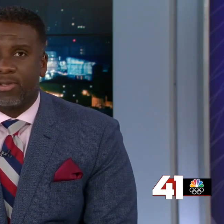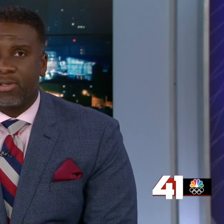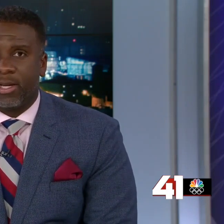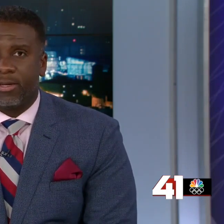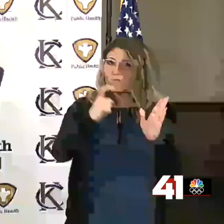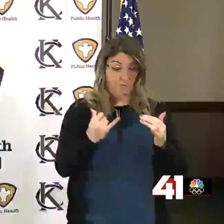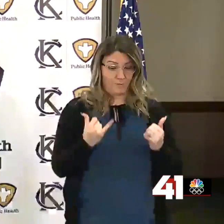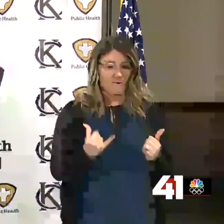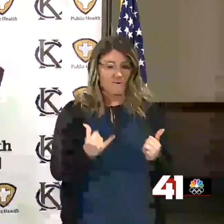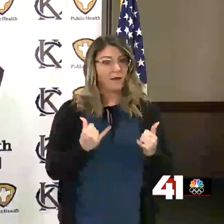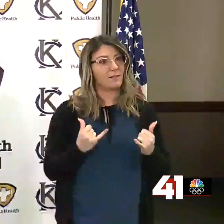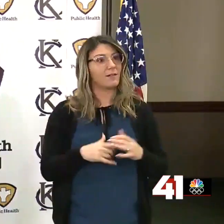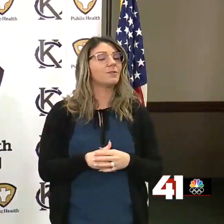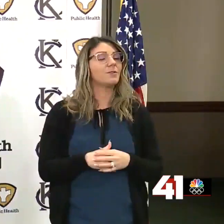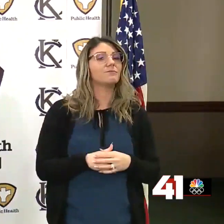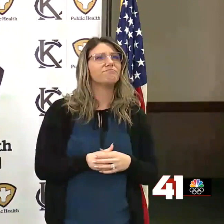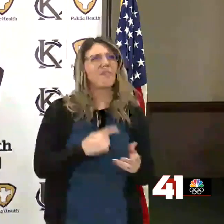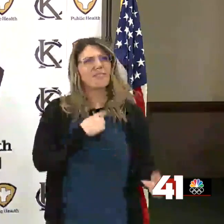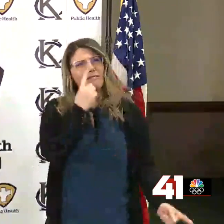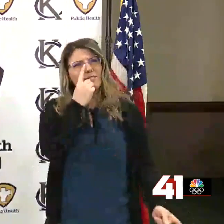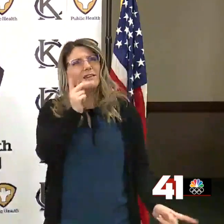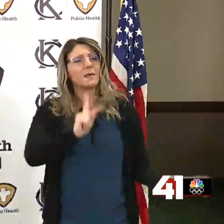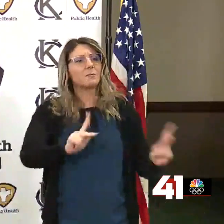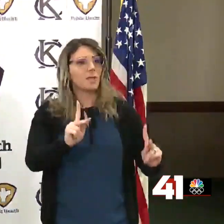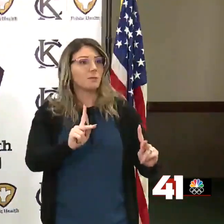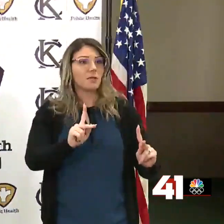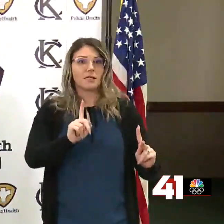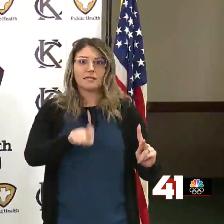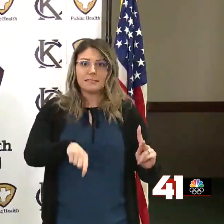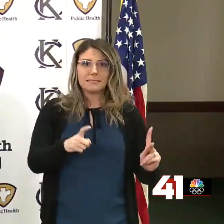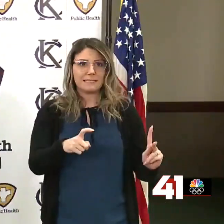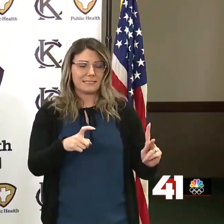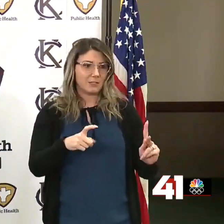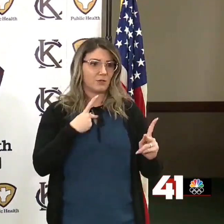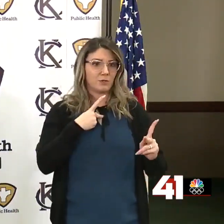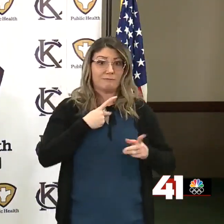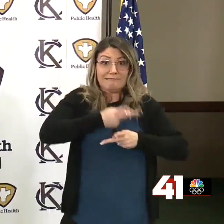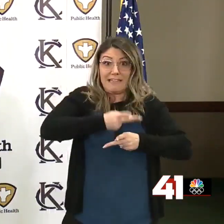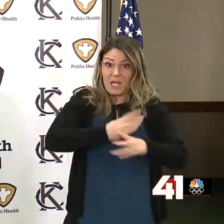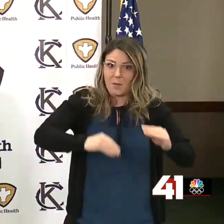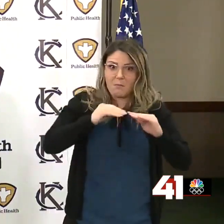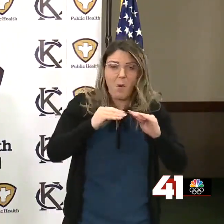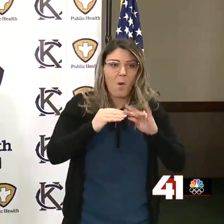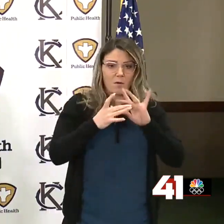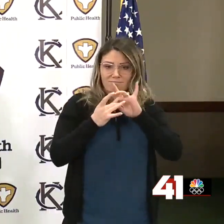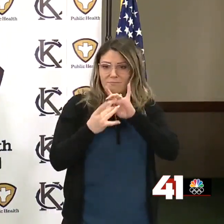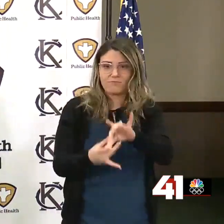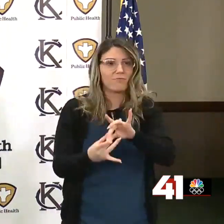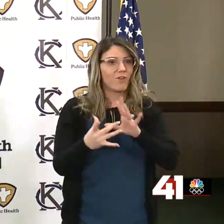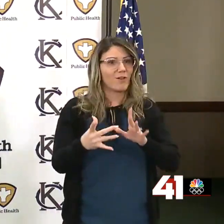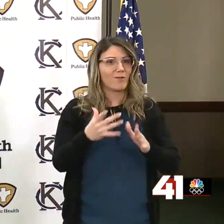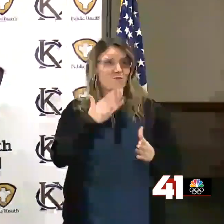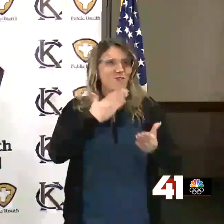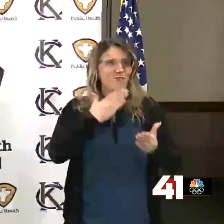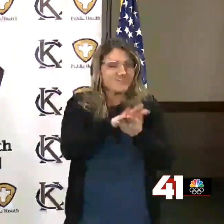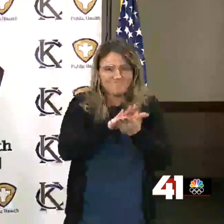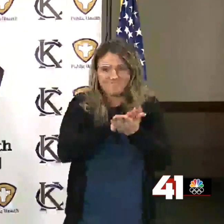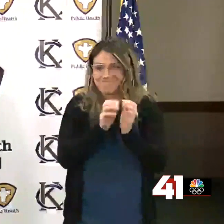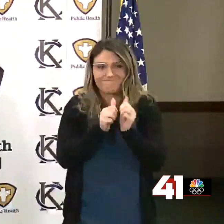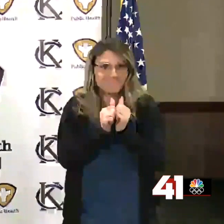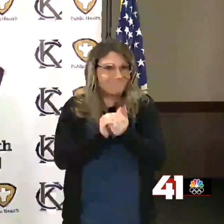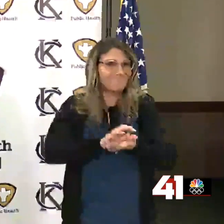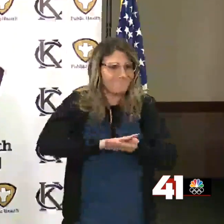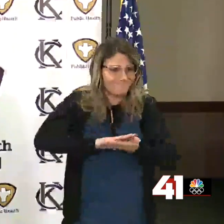people in Kansas City. I think folks need to even double down further in connection with following those good hygiene practices,